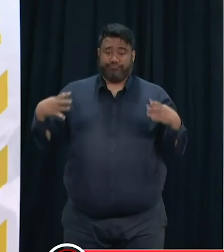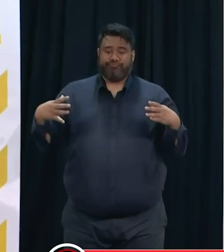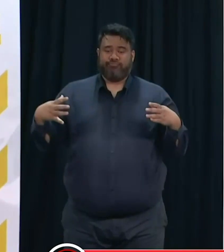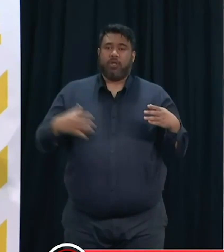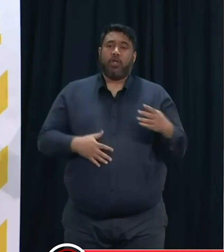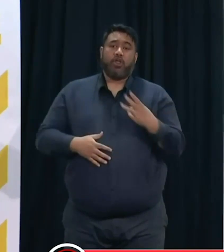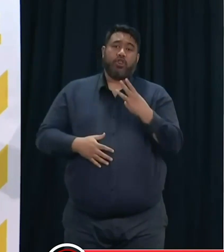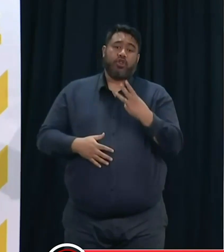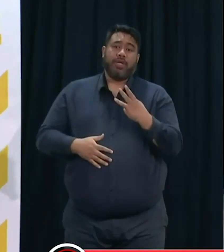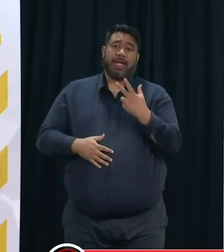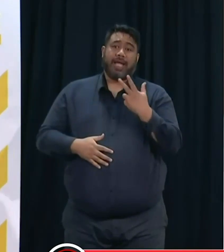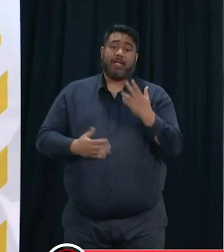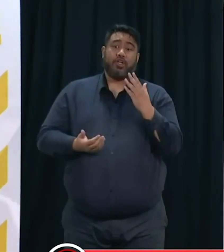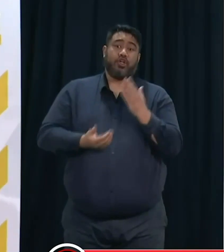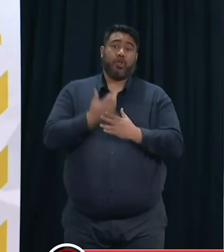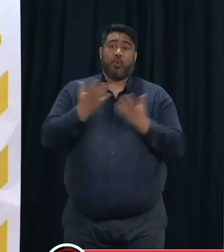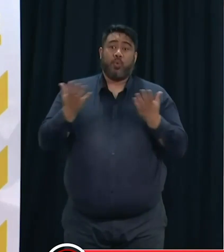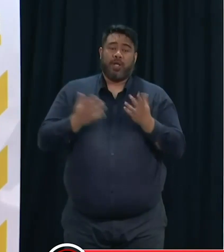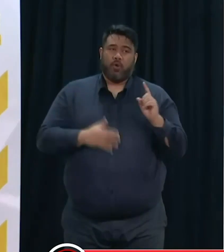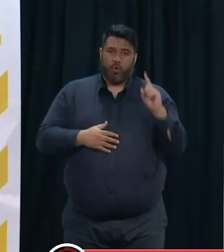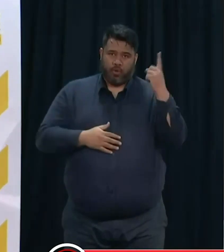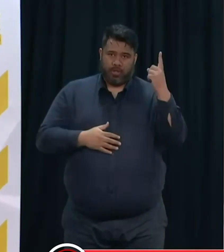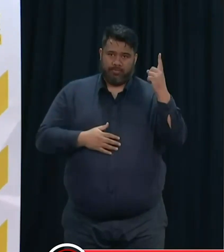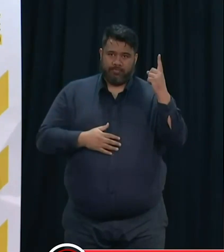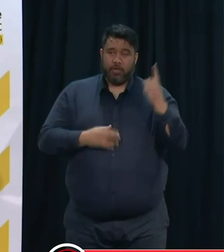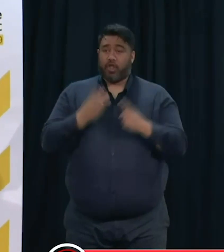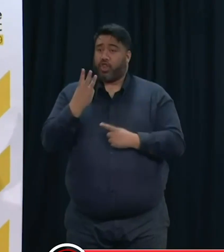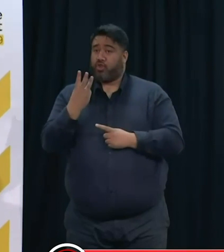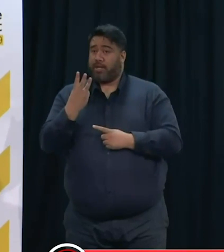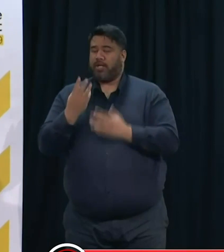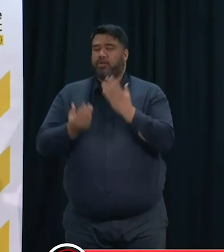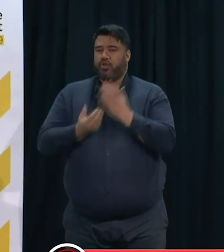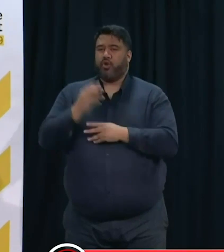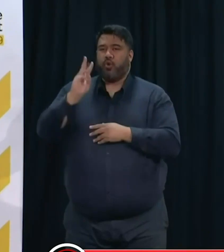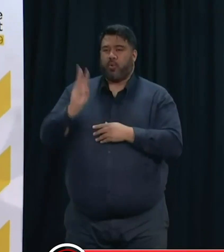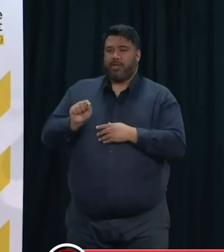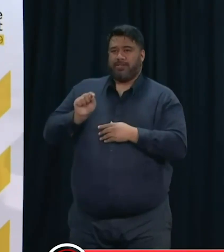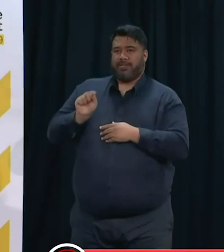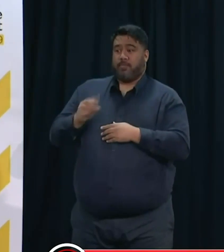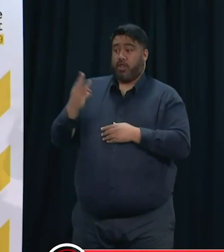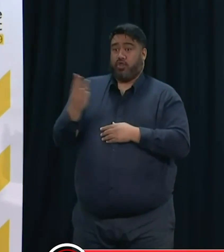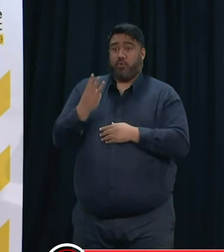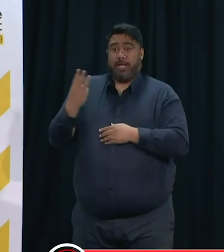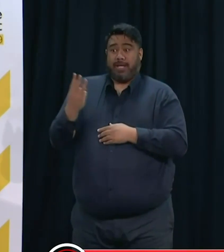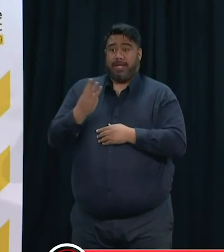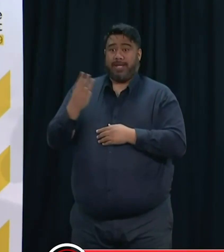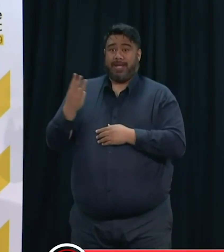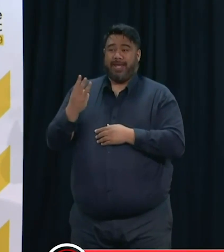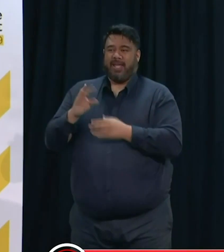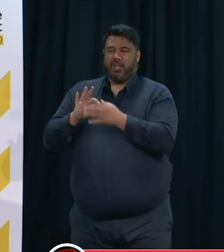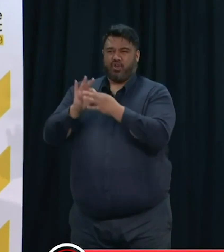Auckland and 3 are in Wellington. All 3 in Wellington are known close contacts of existing cases.